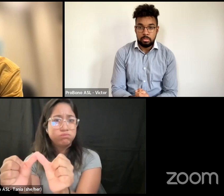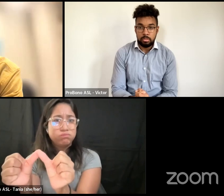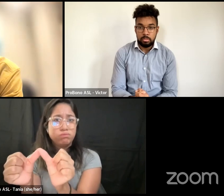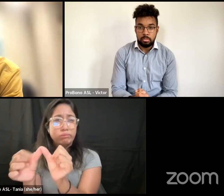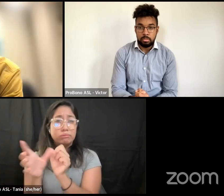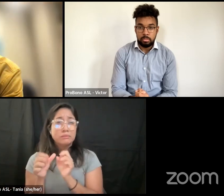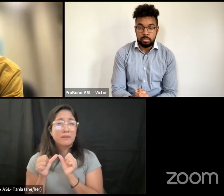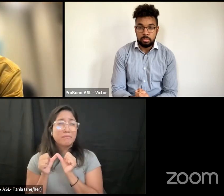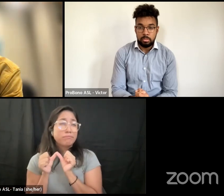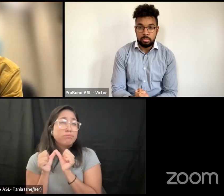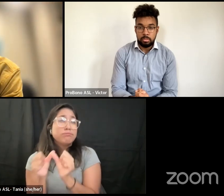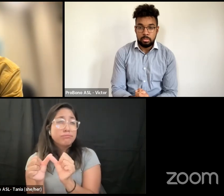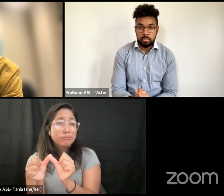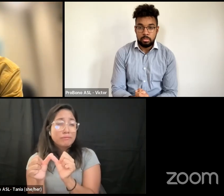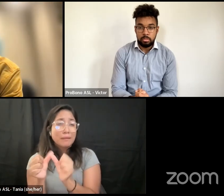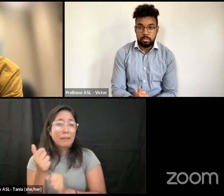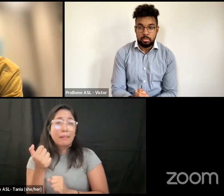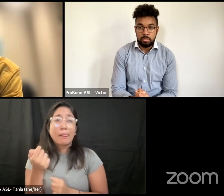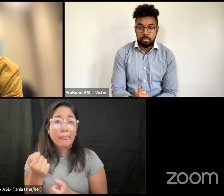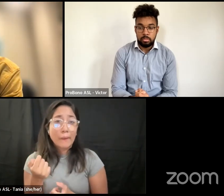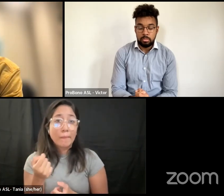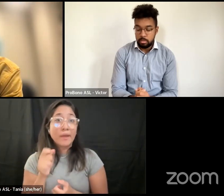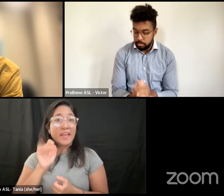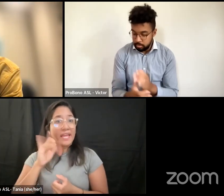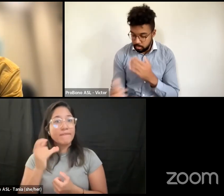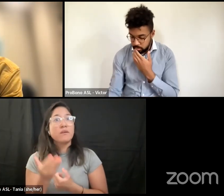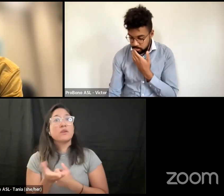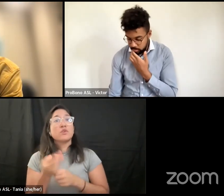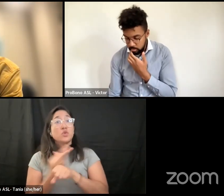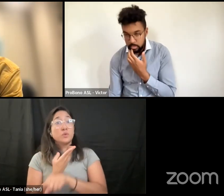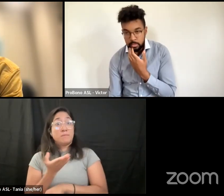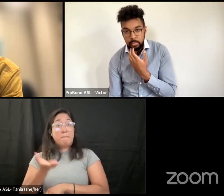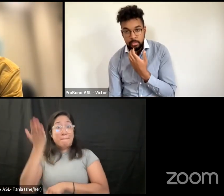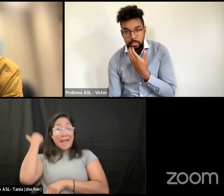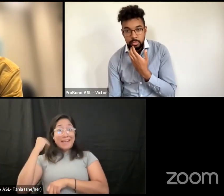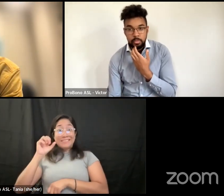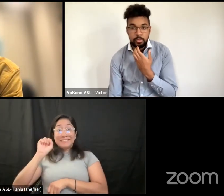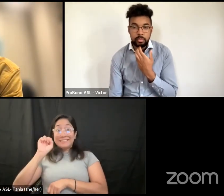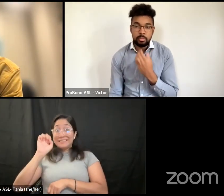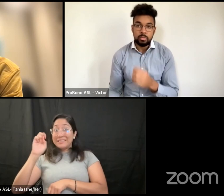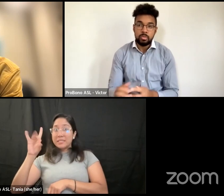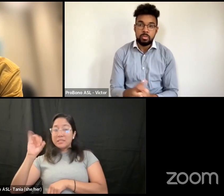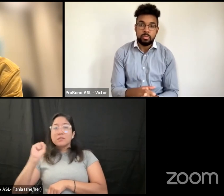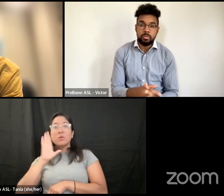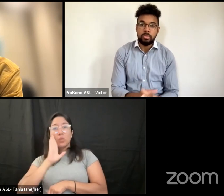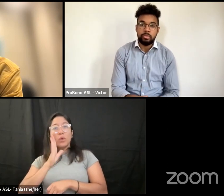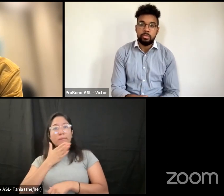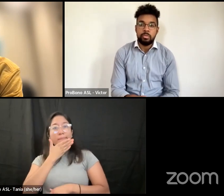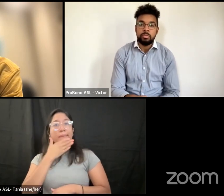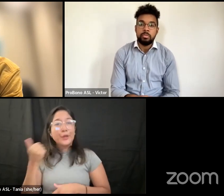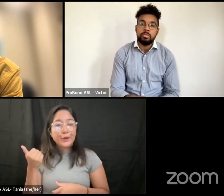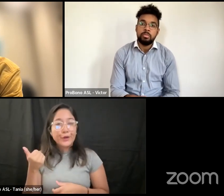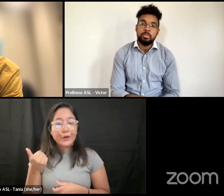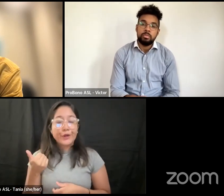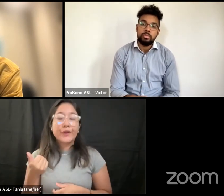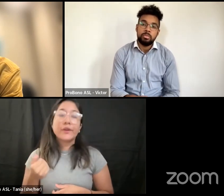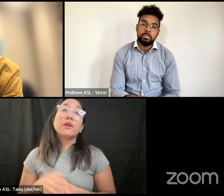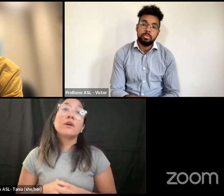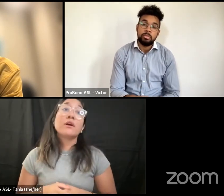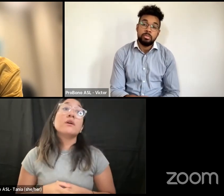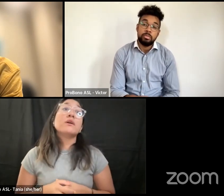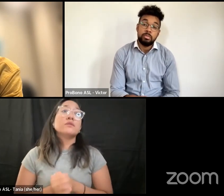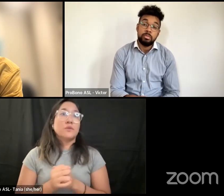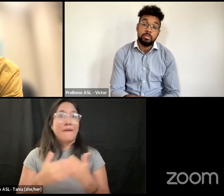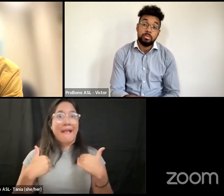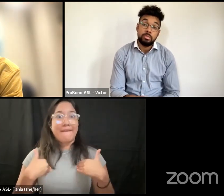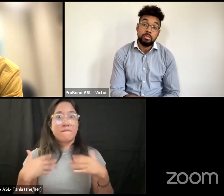if we were using the seedlings that we were using before and apart from that it has so much adverse effect on